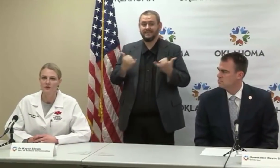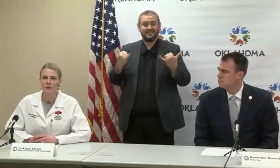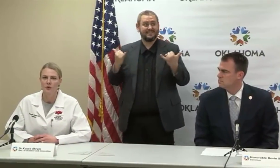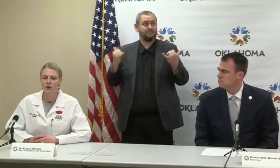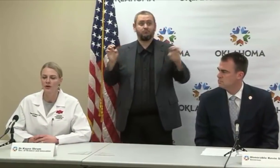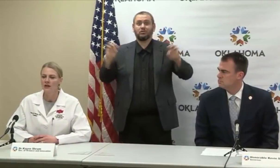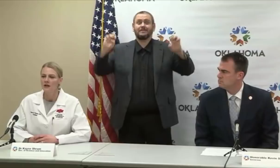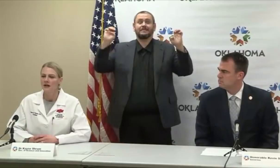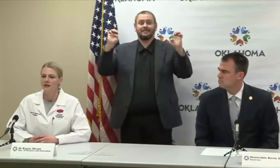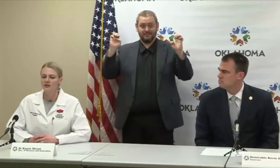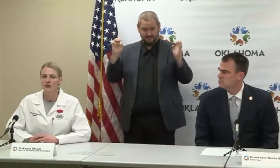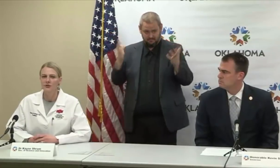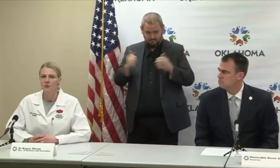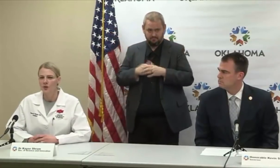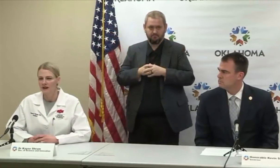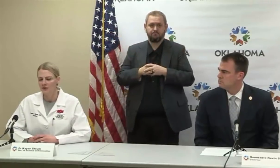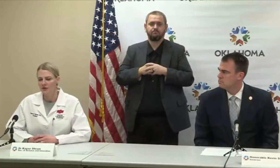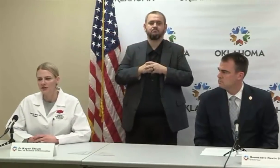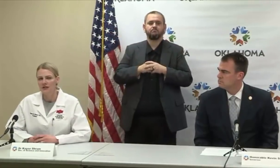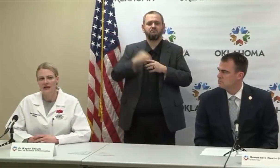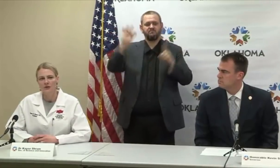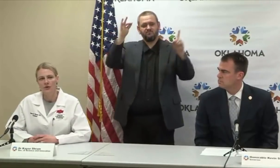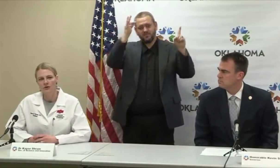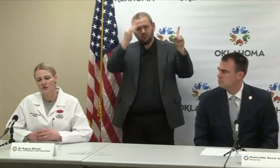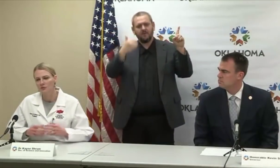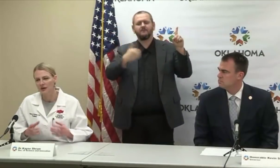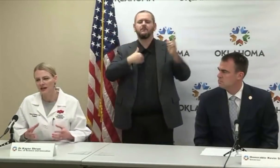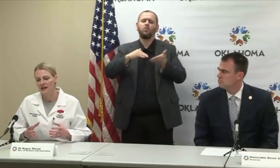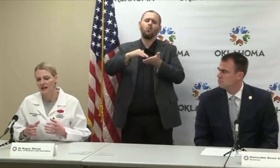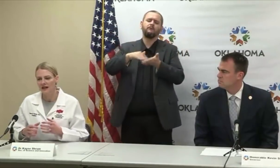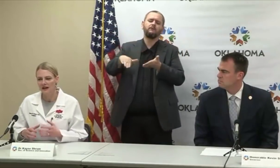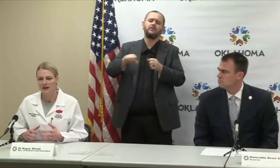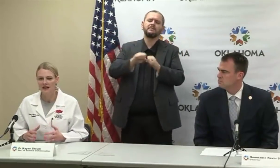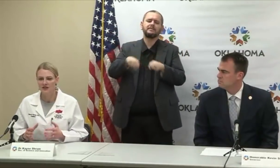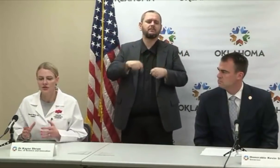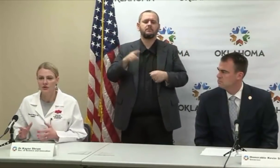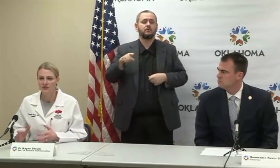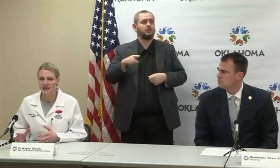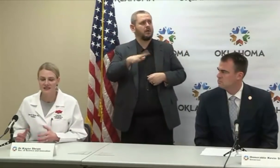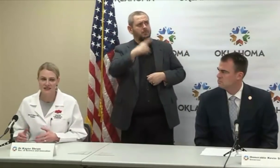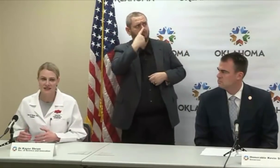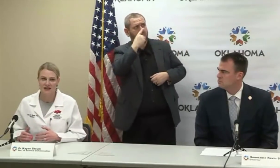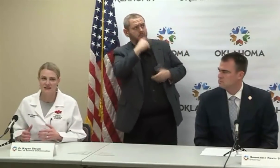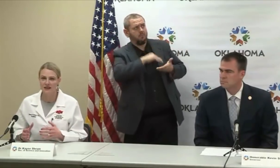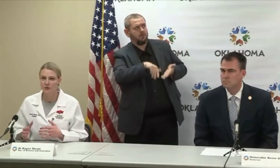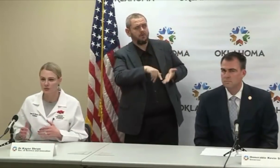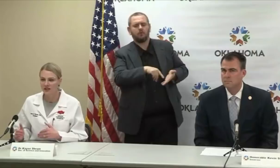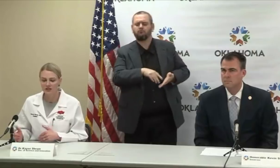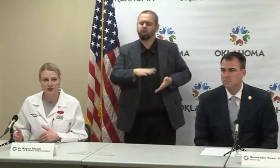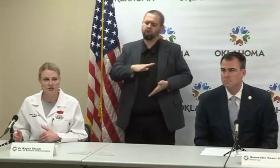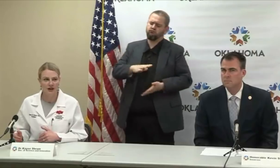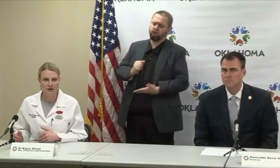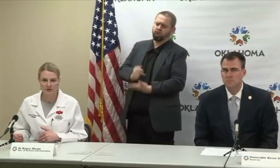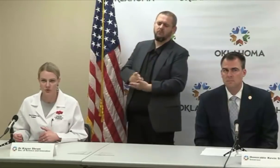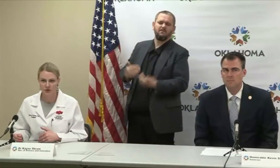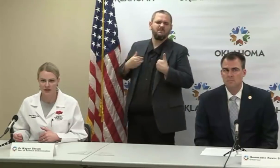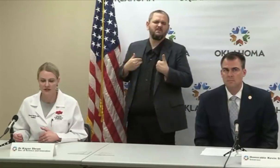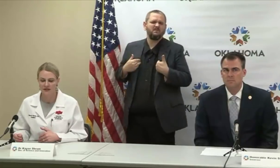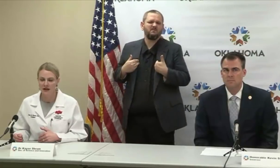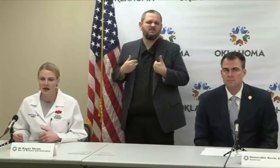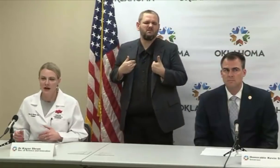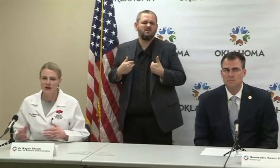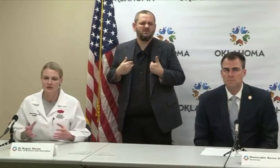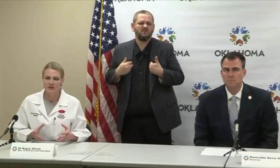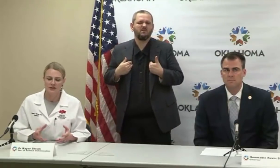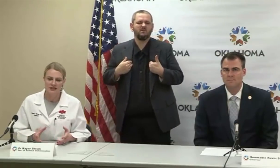allowed for certain waivers in order to bring external testing sites that were research laboratories